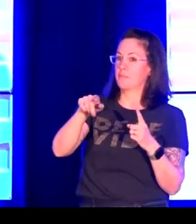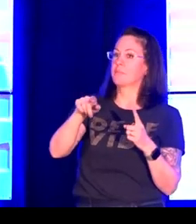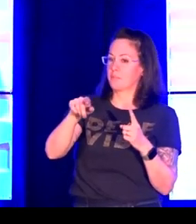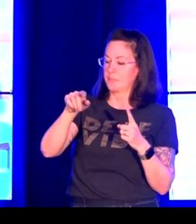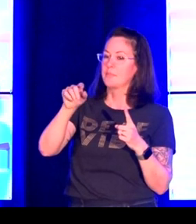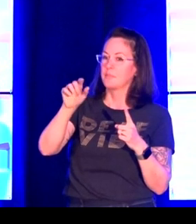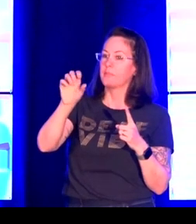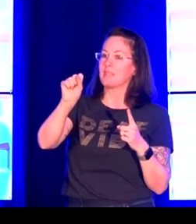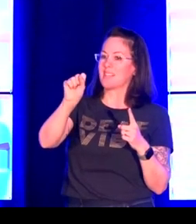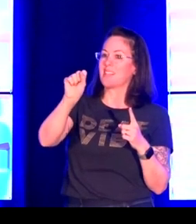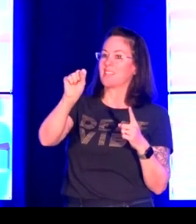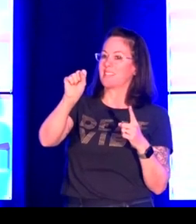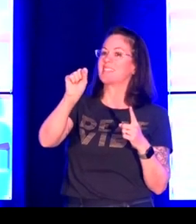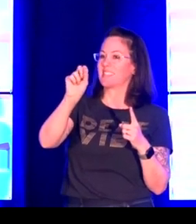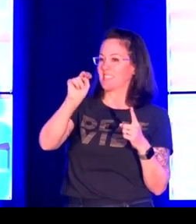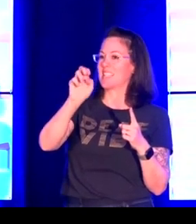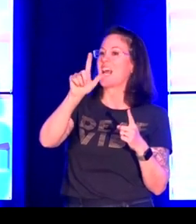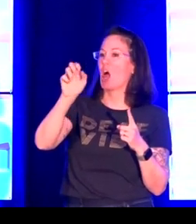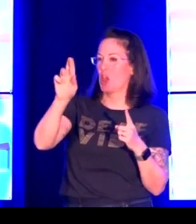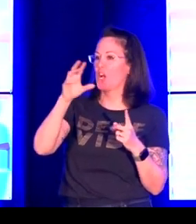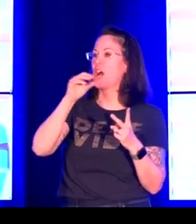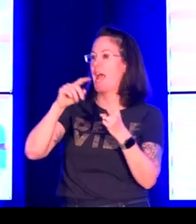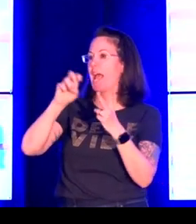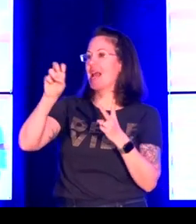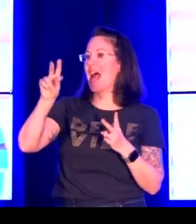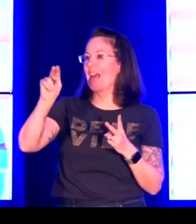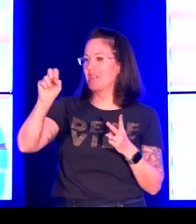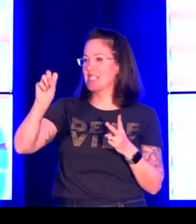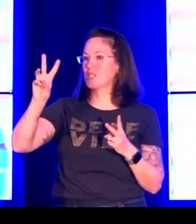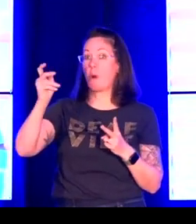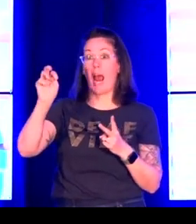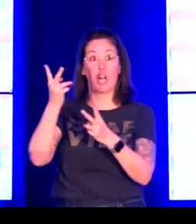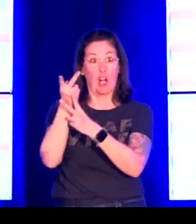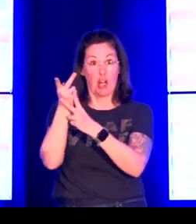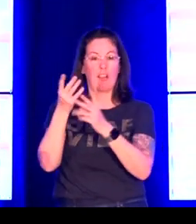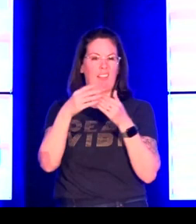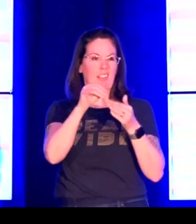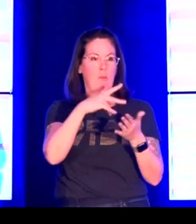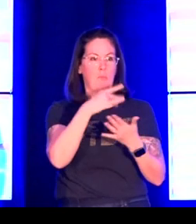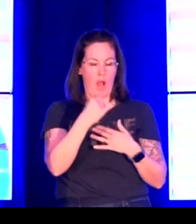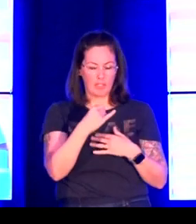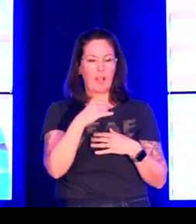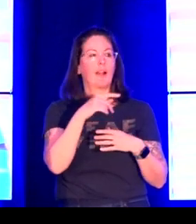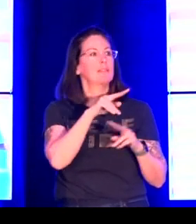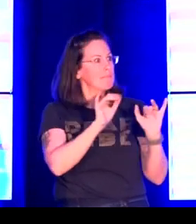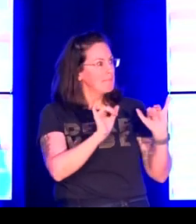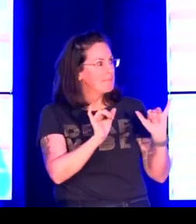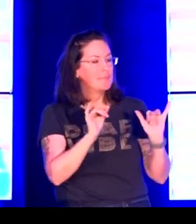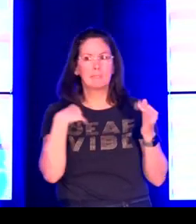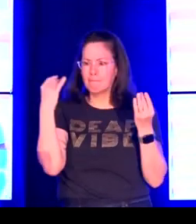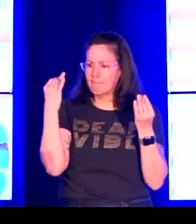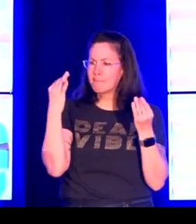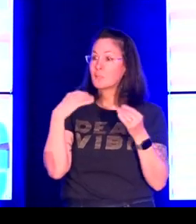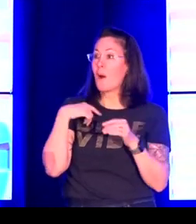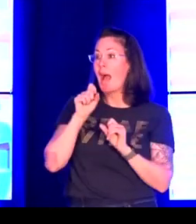Diaries by Sneller and Evan Wagner were still going on.